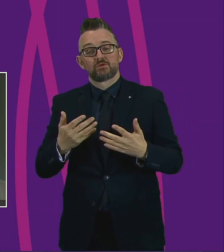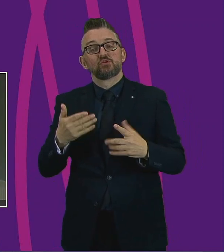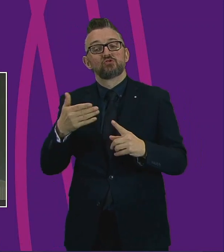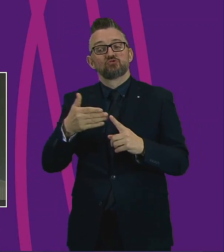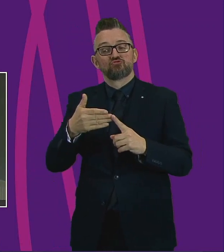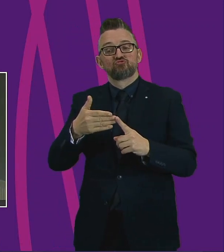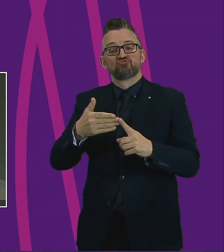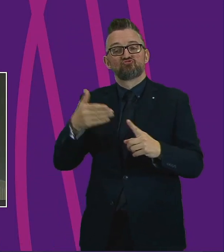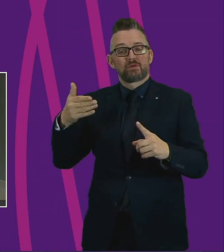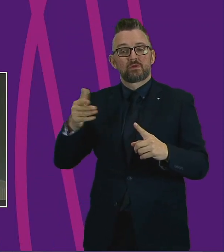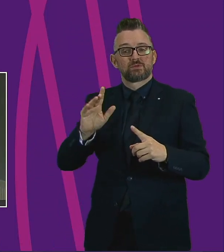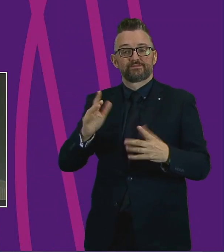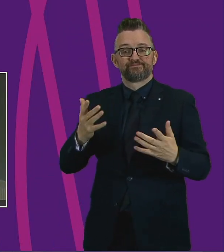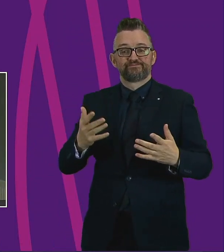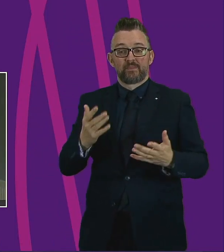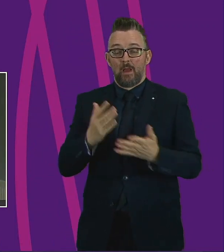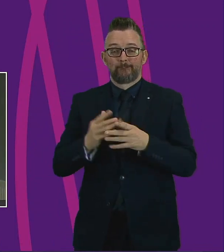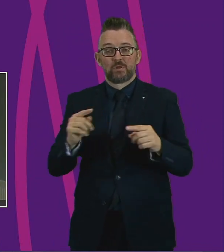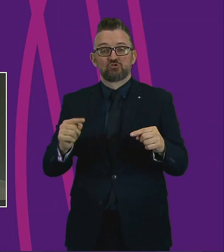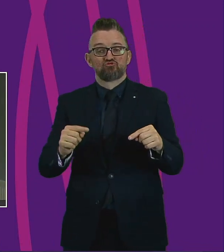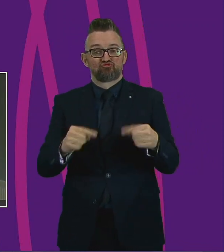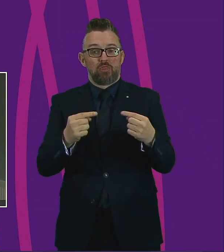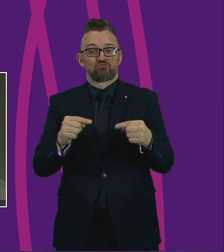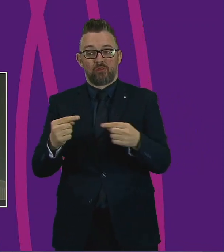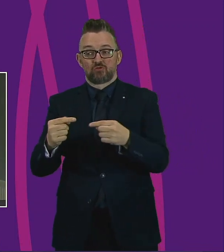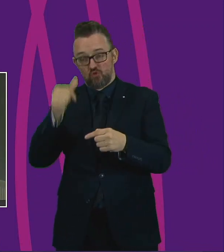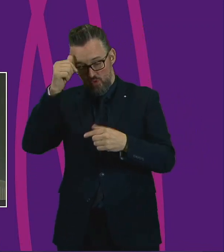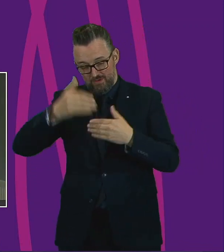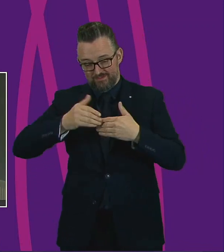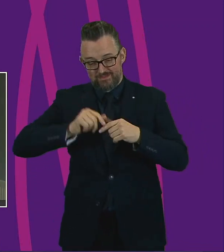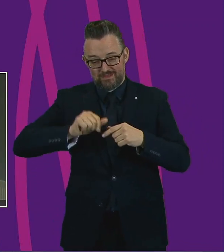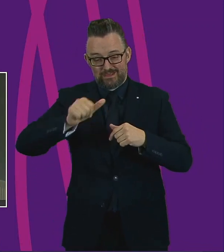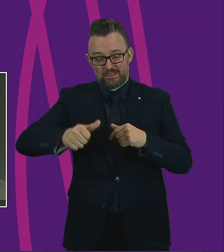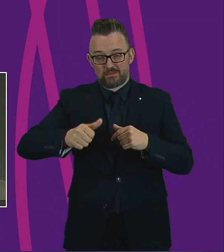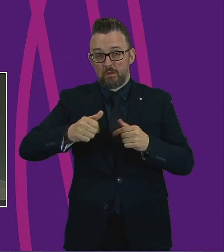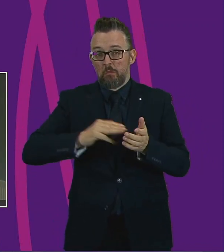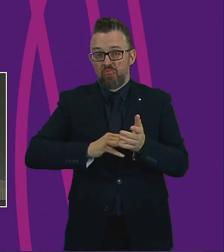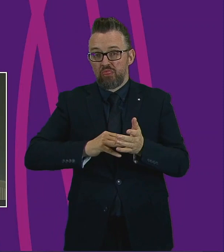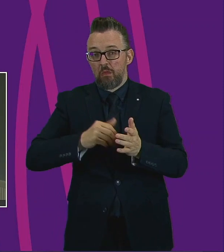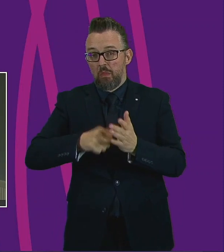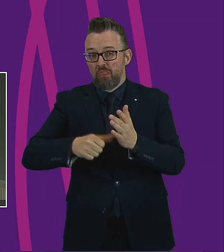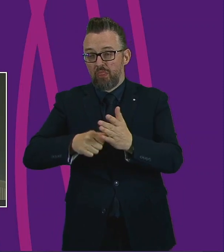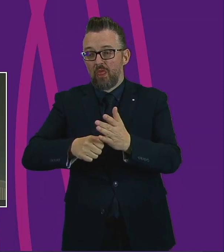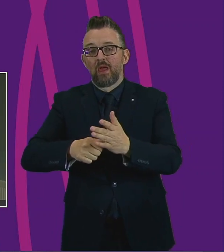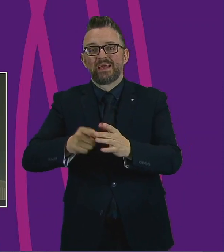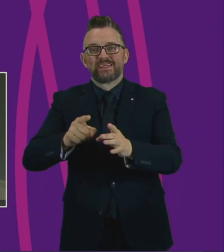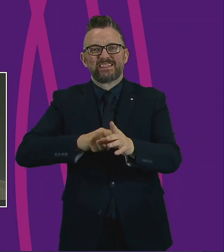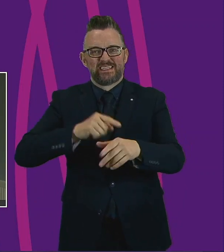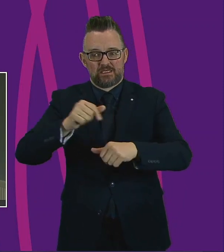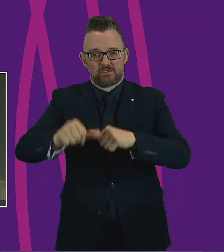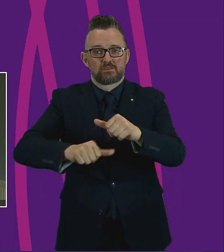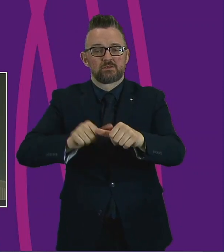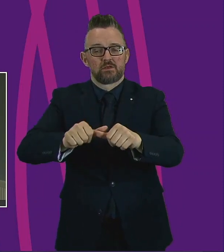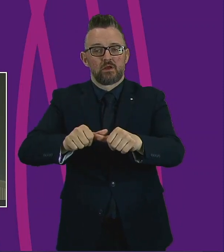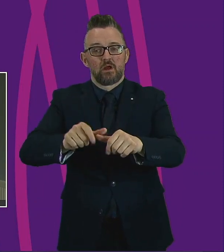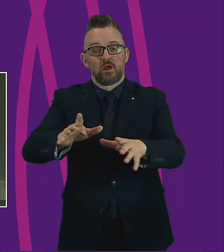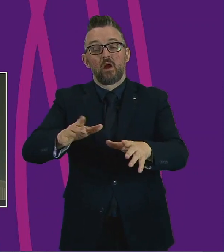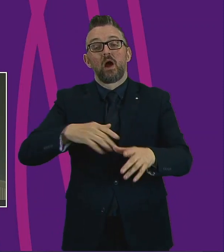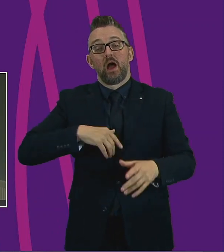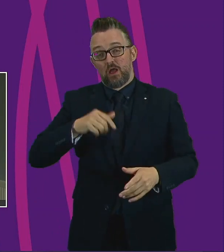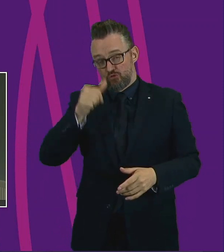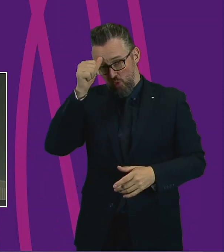challenges that we face over the next months and years. However, I am confident that our communities